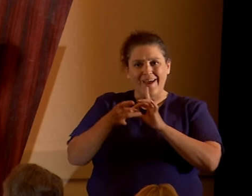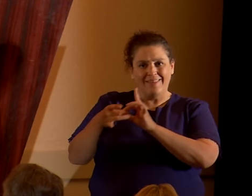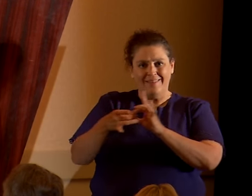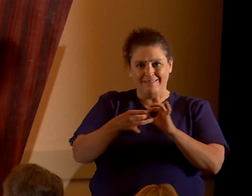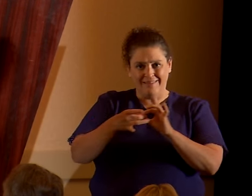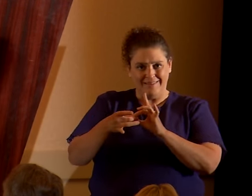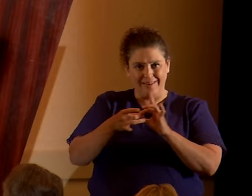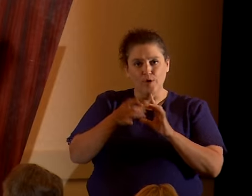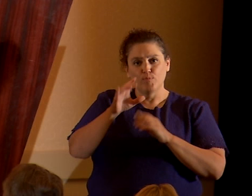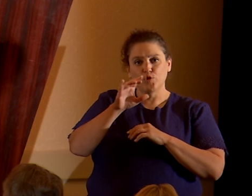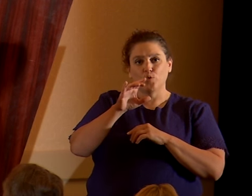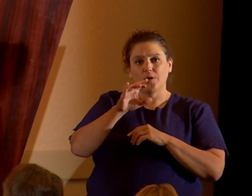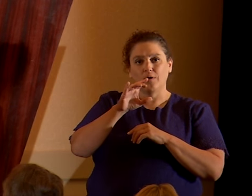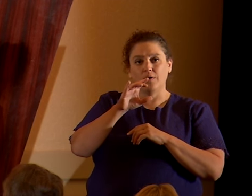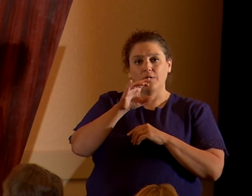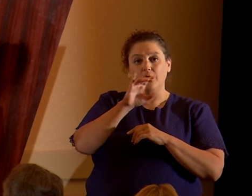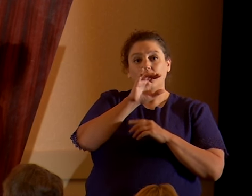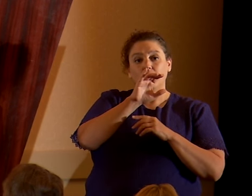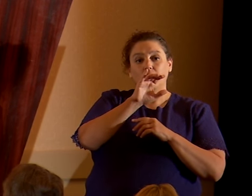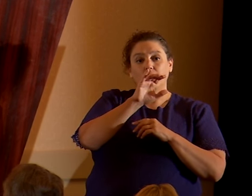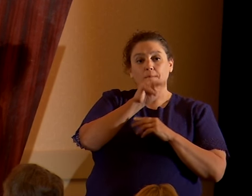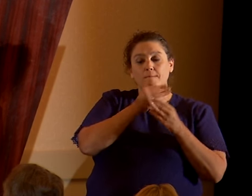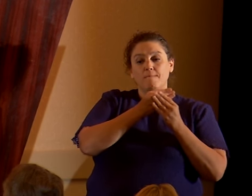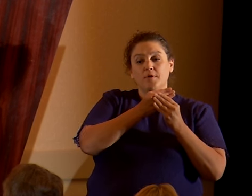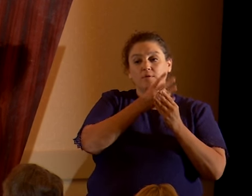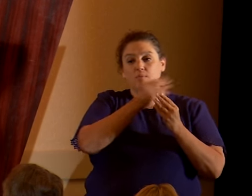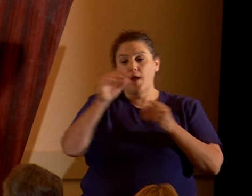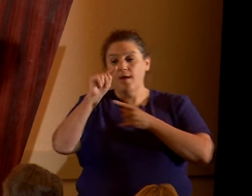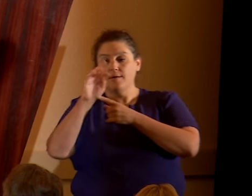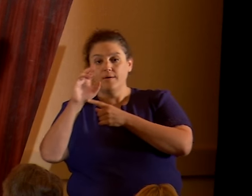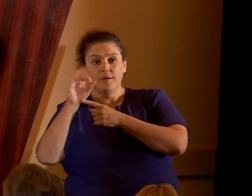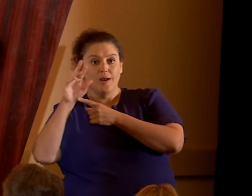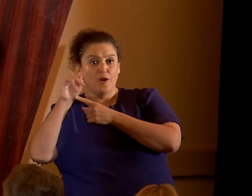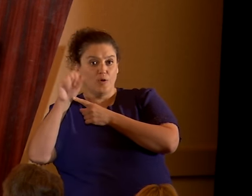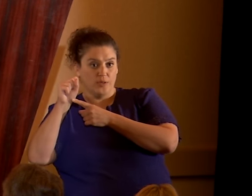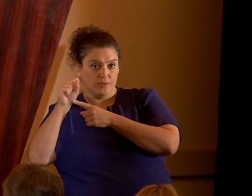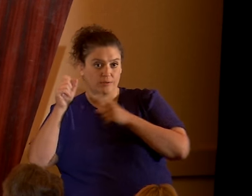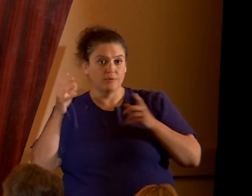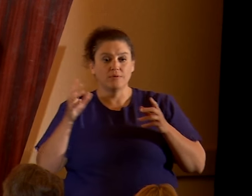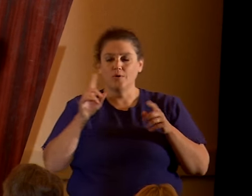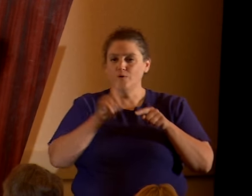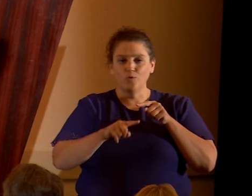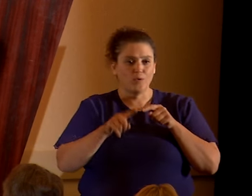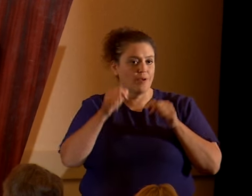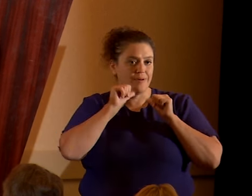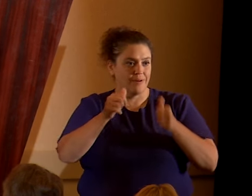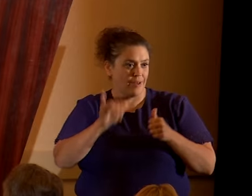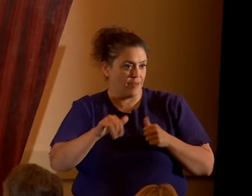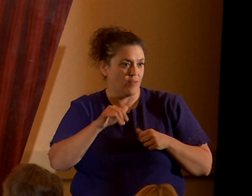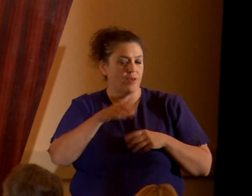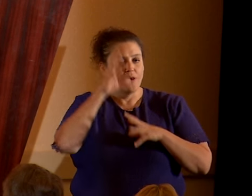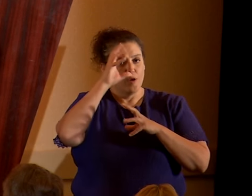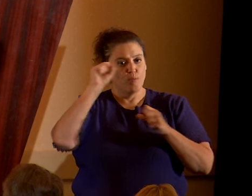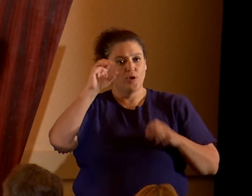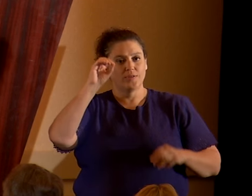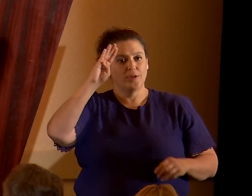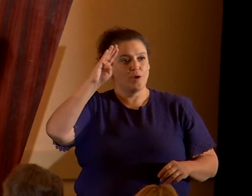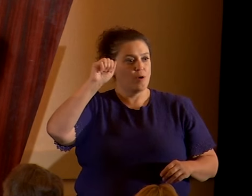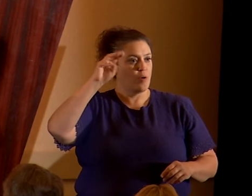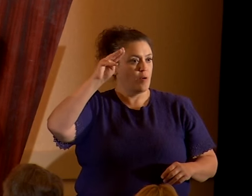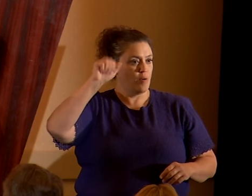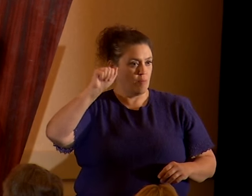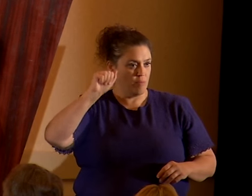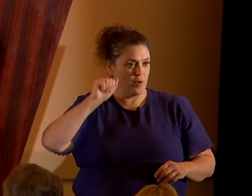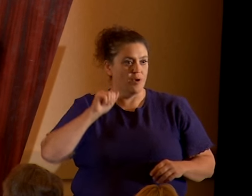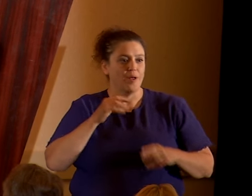dangerous and delusional, and denial comes with consequences. President Barack Obama, I don't know if you have heard about him, he's a secret